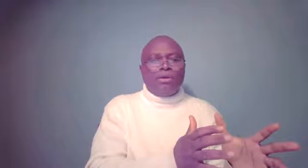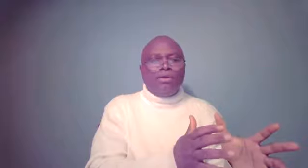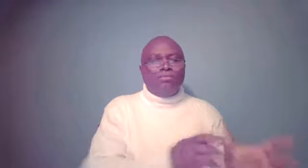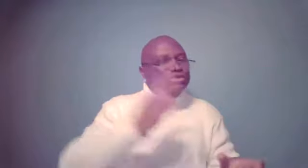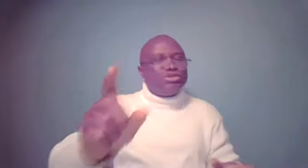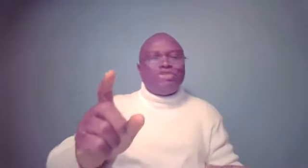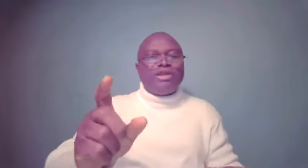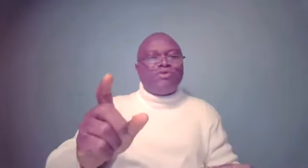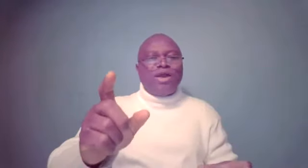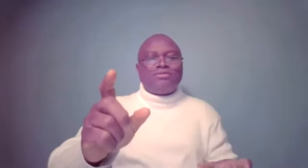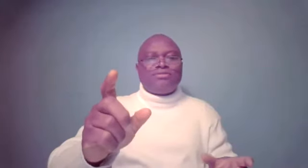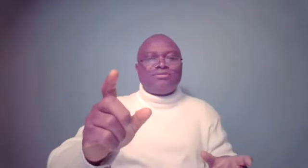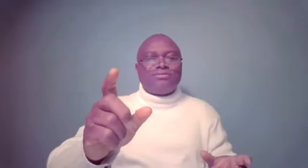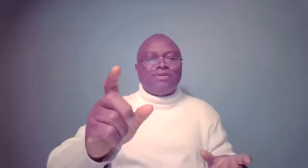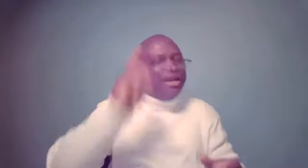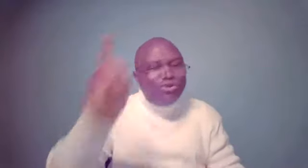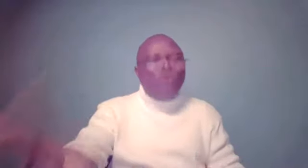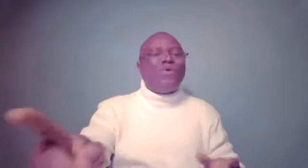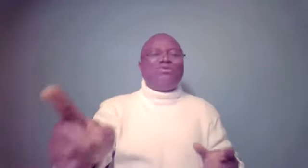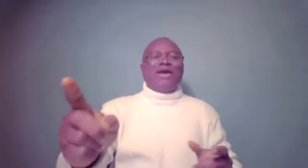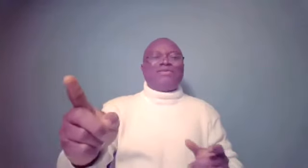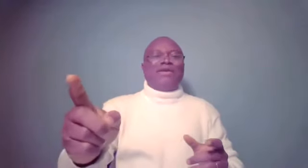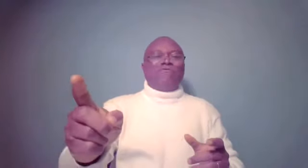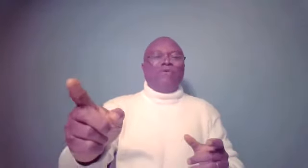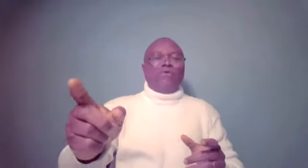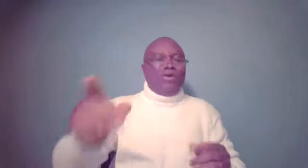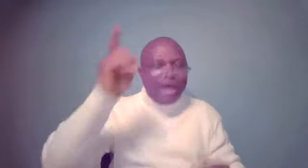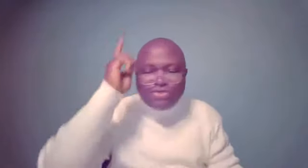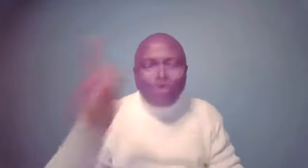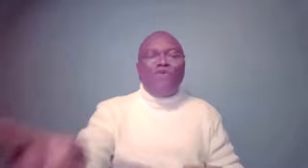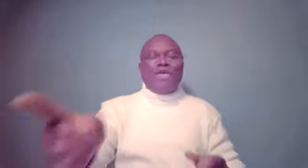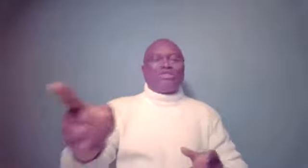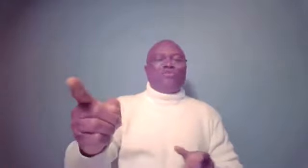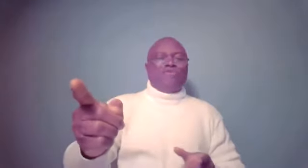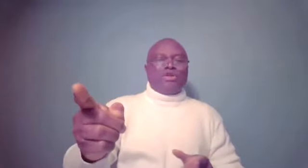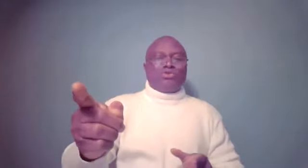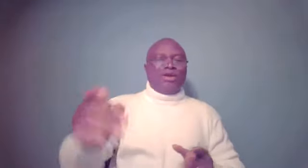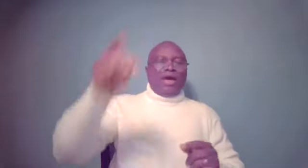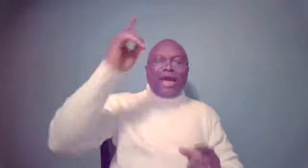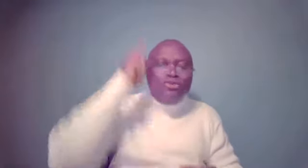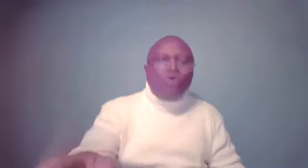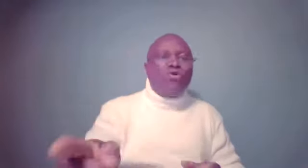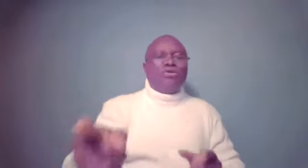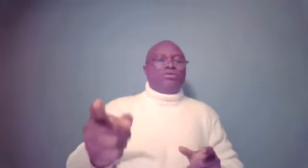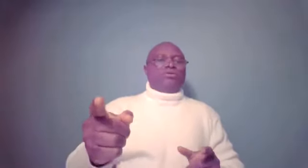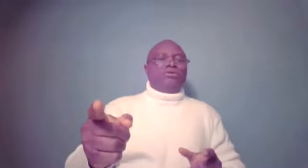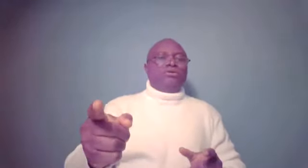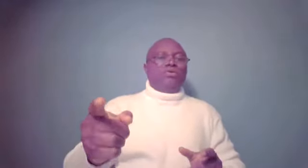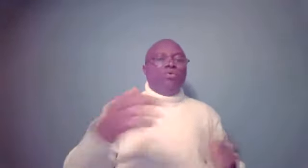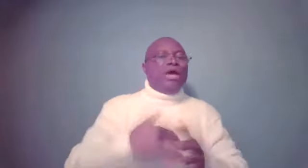But she made a request. I know what you guys are here for. I know there's going to be victory. I know we are